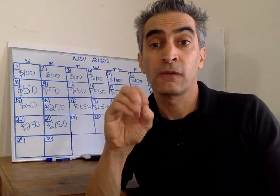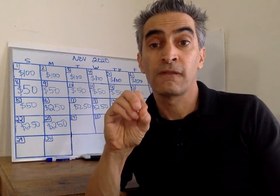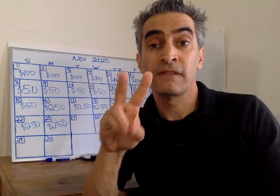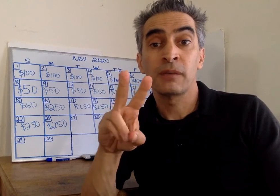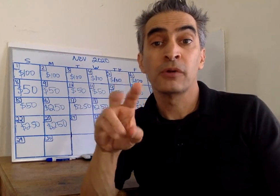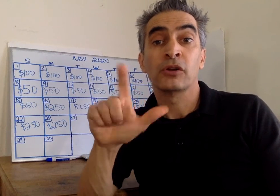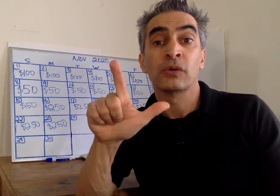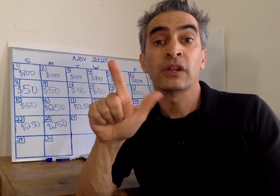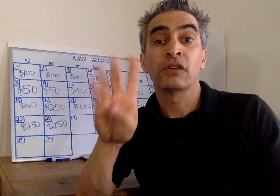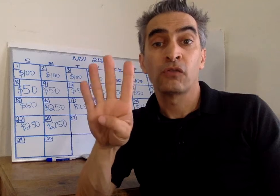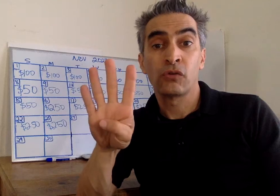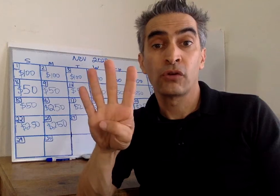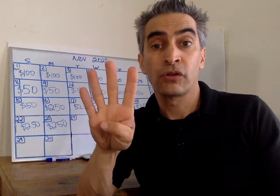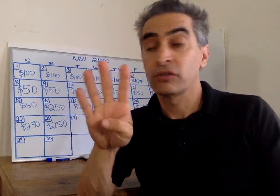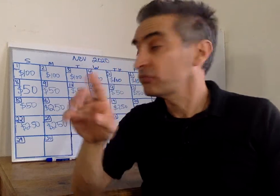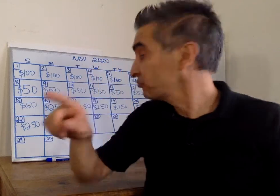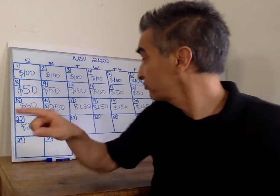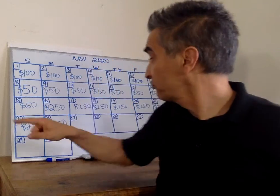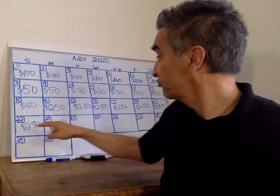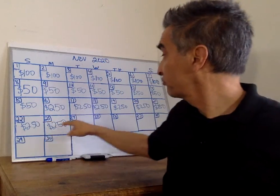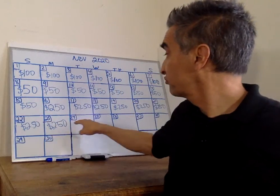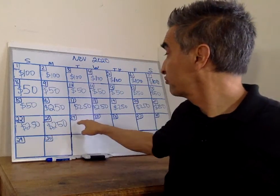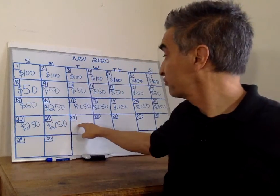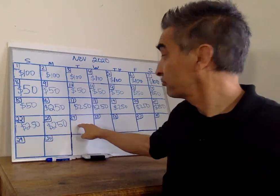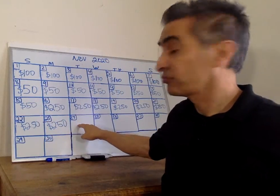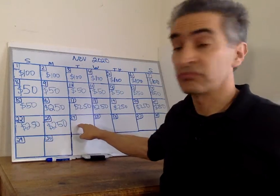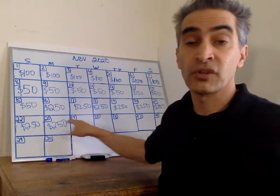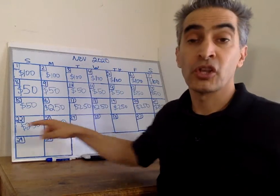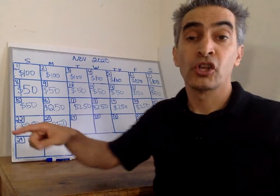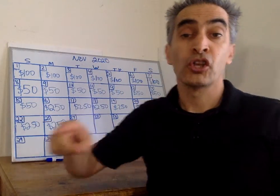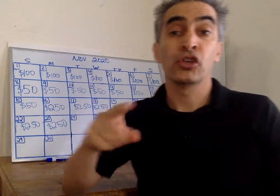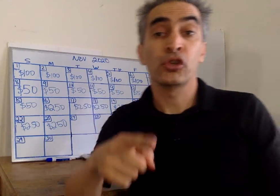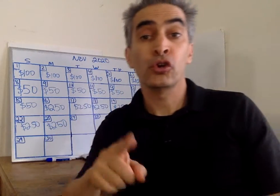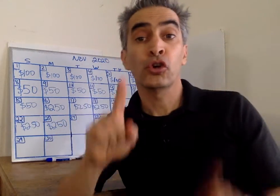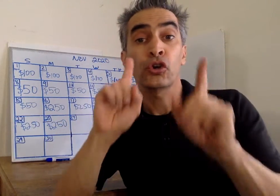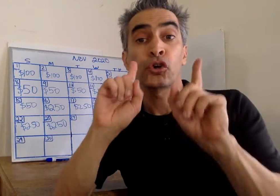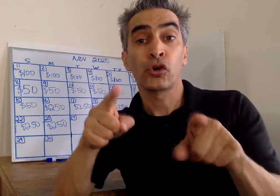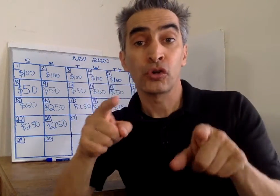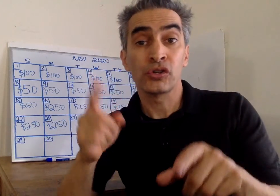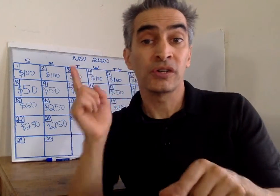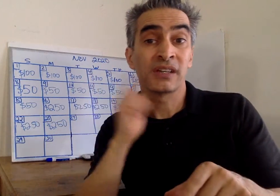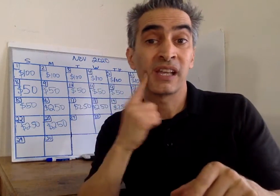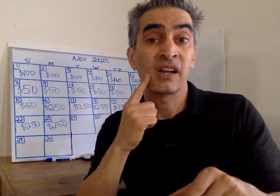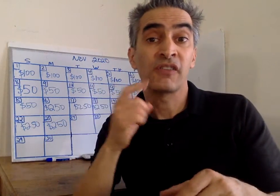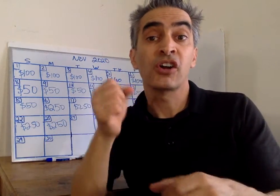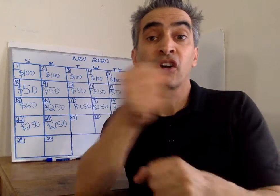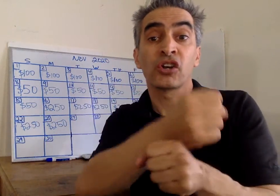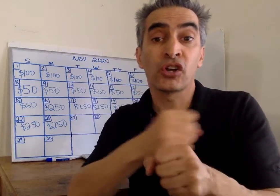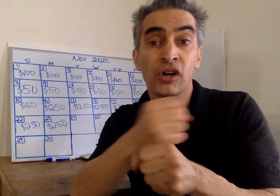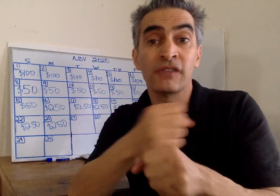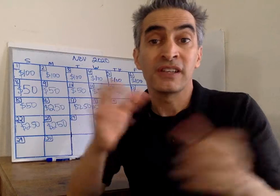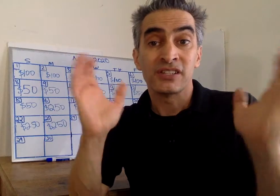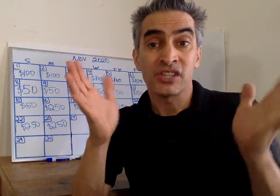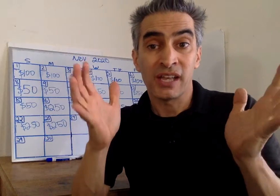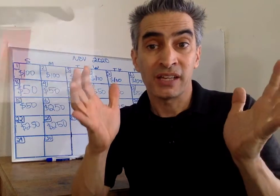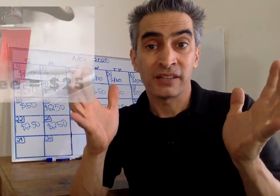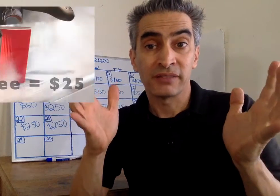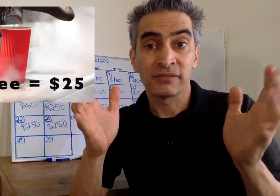Tuesday, November 24th, you go to a deaf coffee